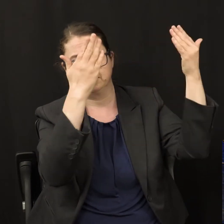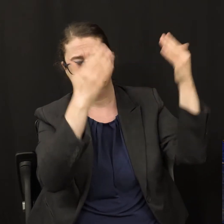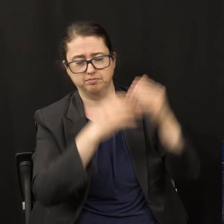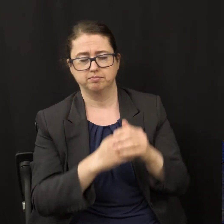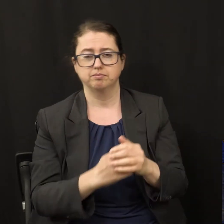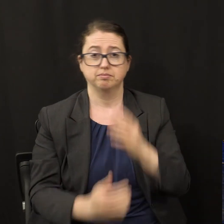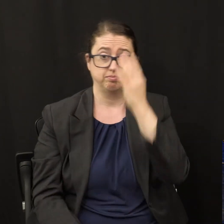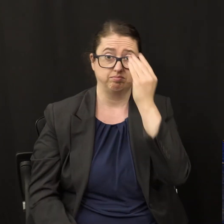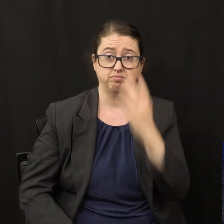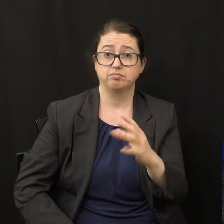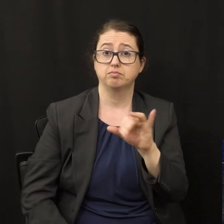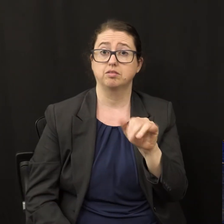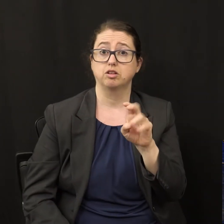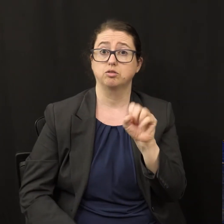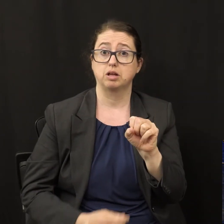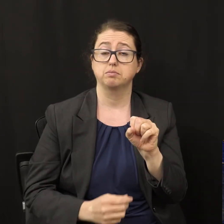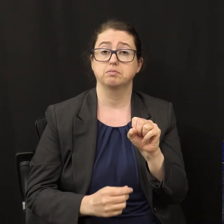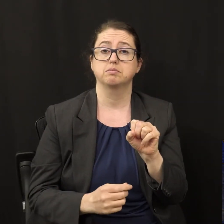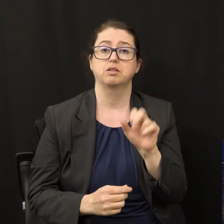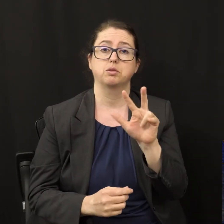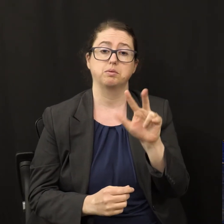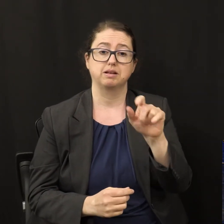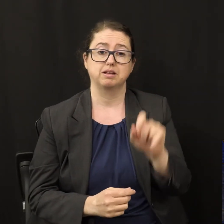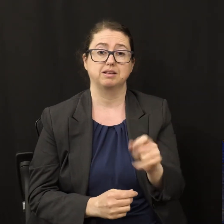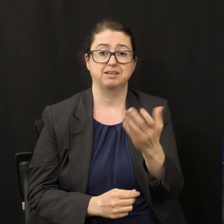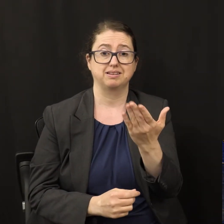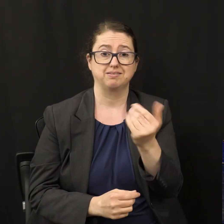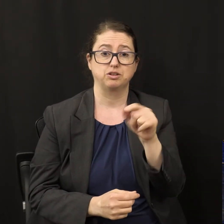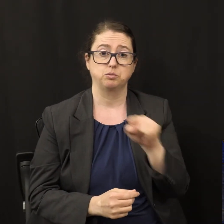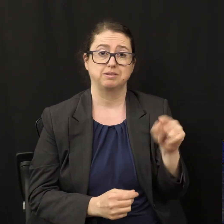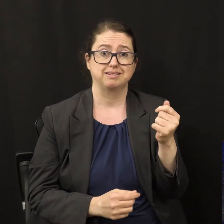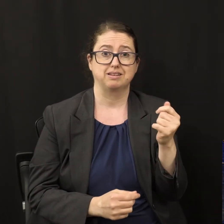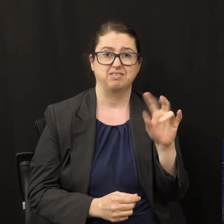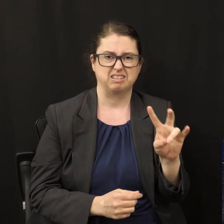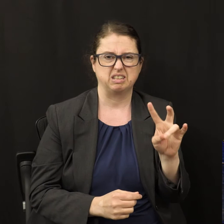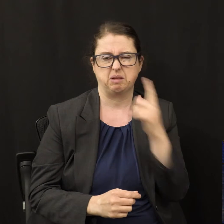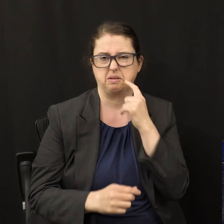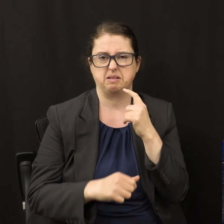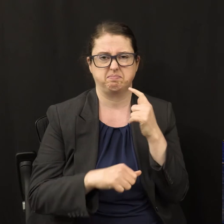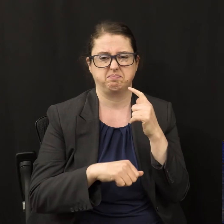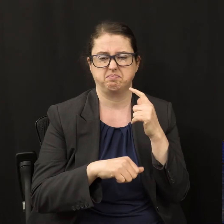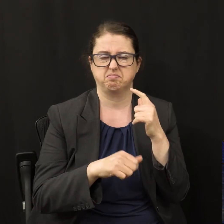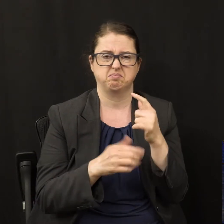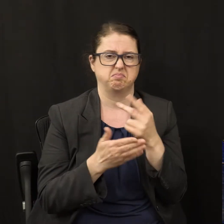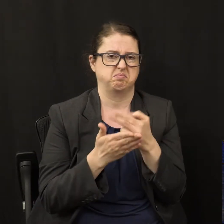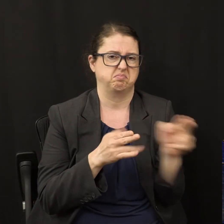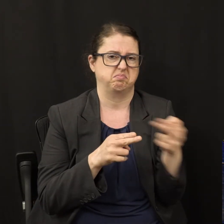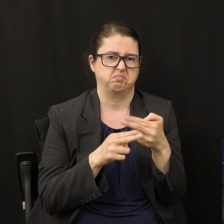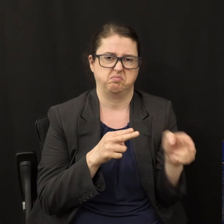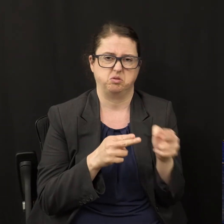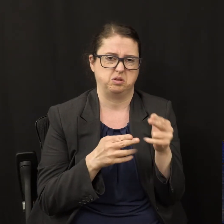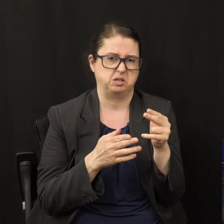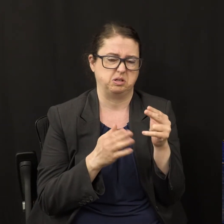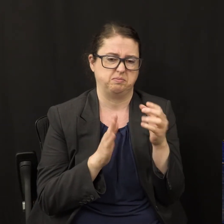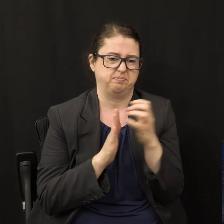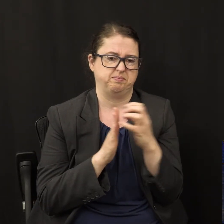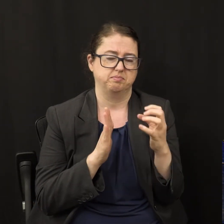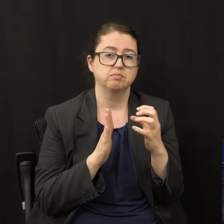book of James chapter 3 and verses 15 through 17, I'm only going to read a portion. It contrasts the wisdom from above